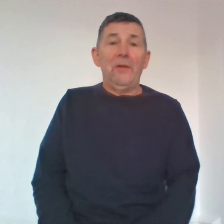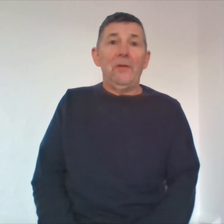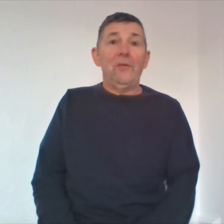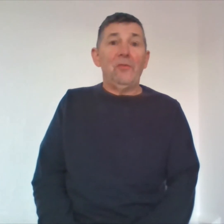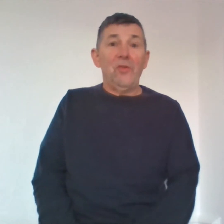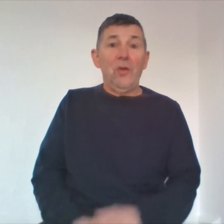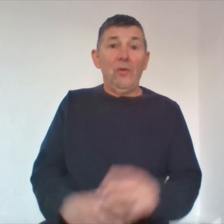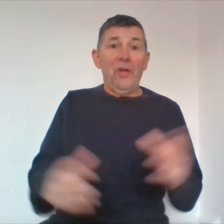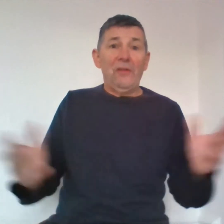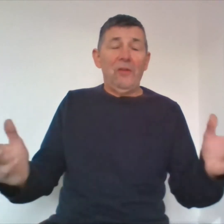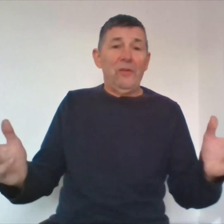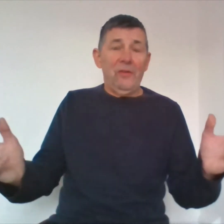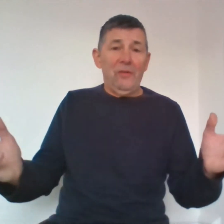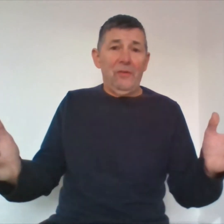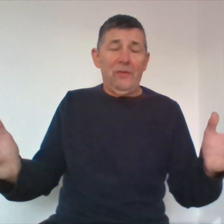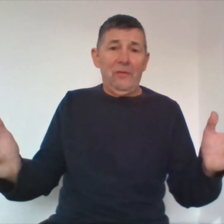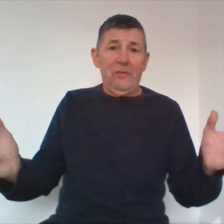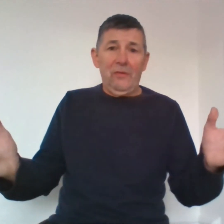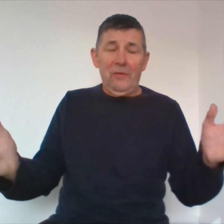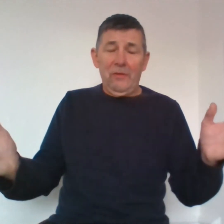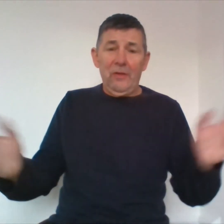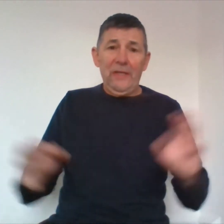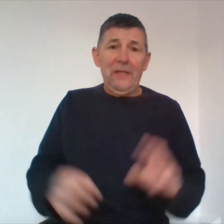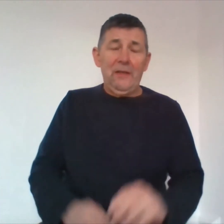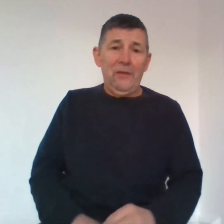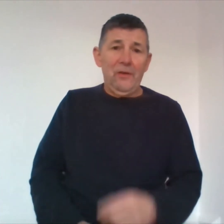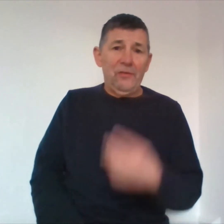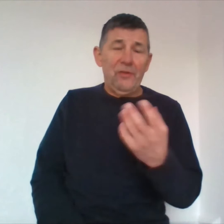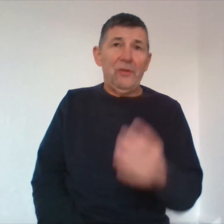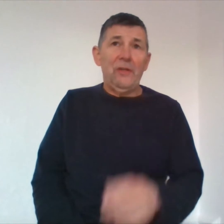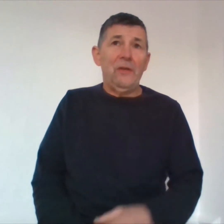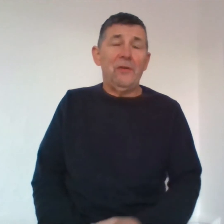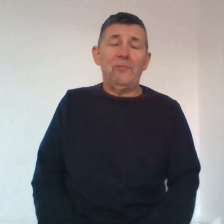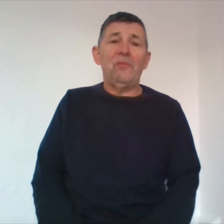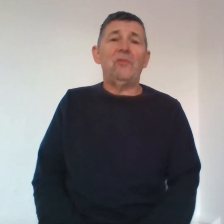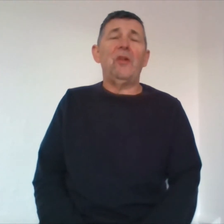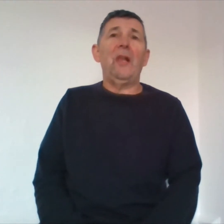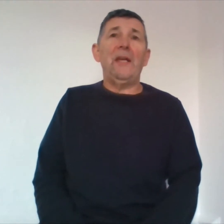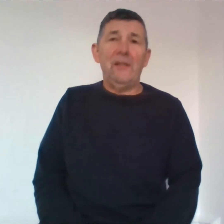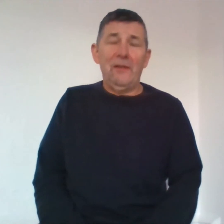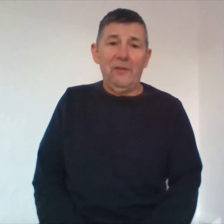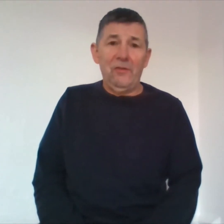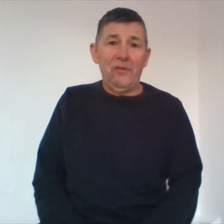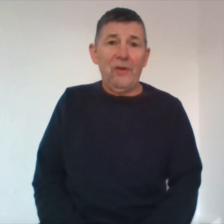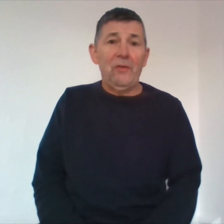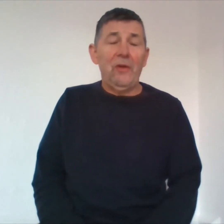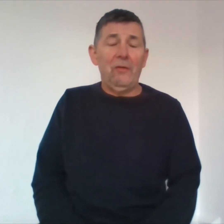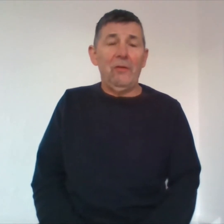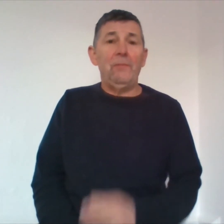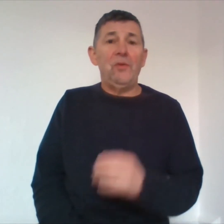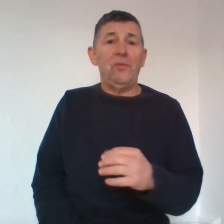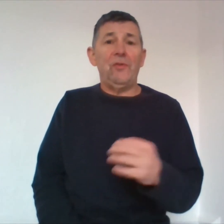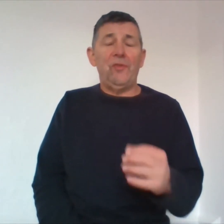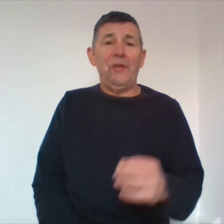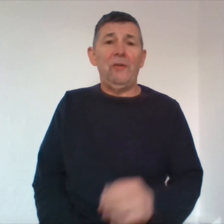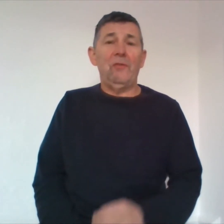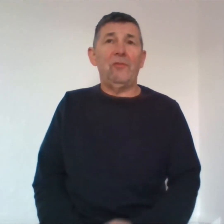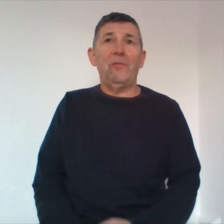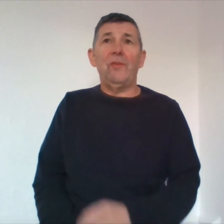so she contacted the the the the lady the nurse and the nurse was delighted she says right i'm going to put you on a training course so for the